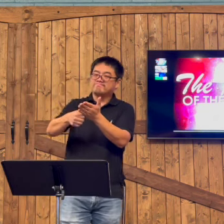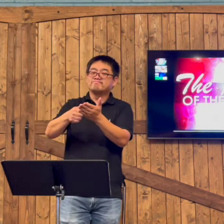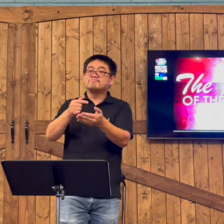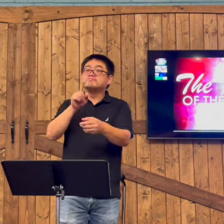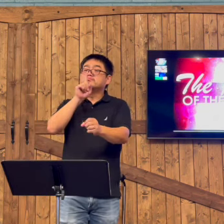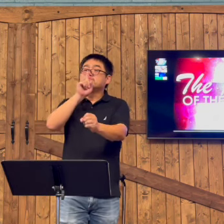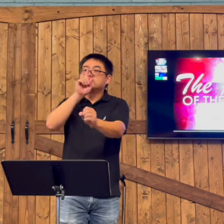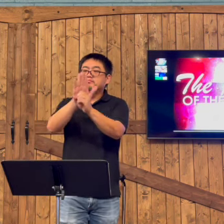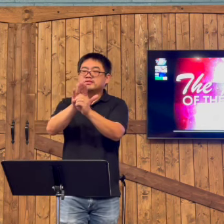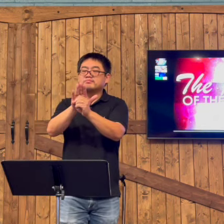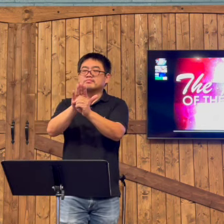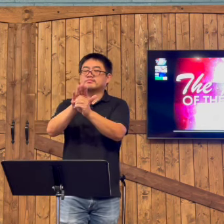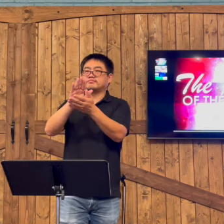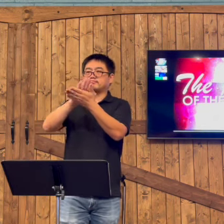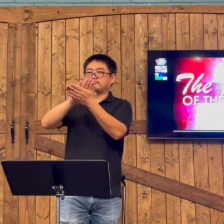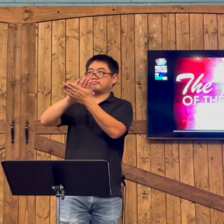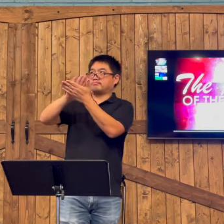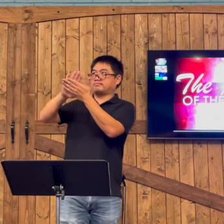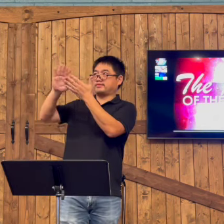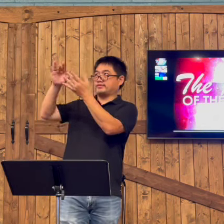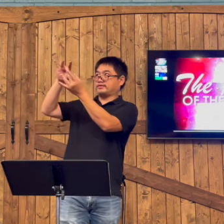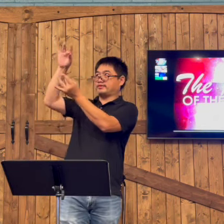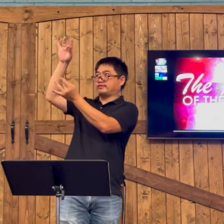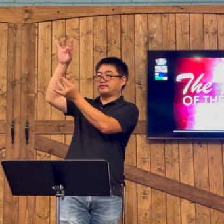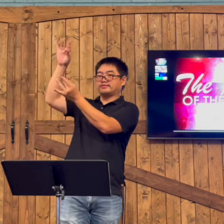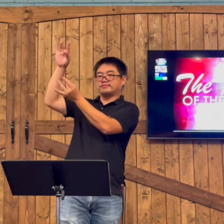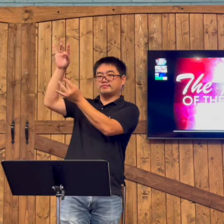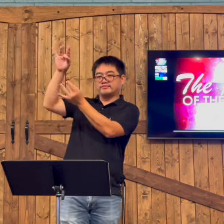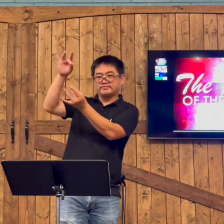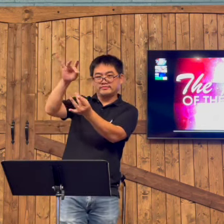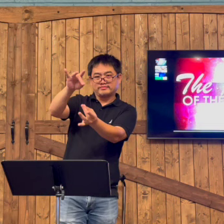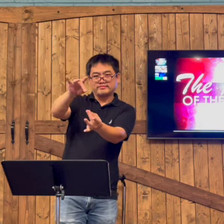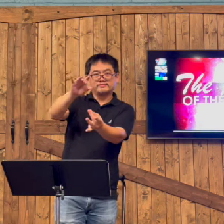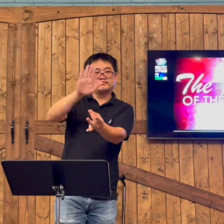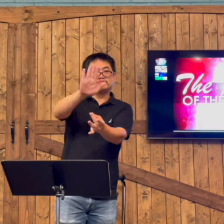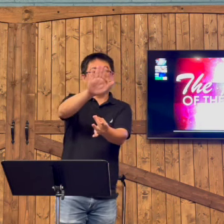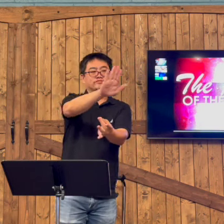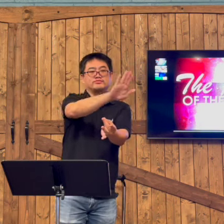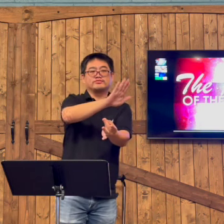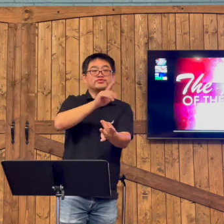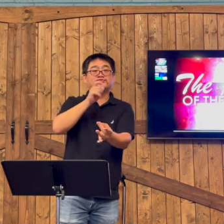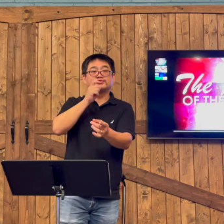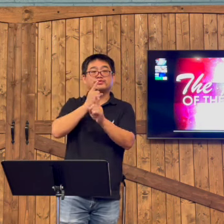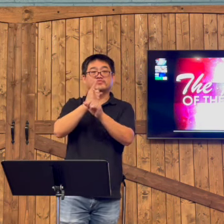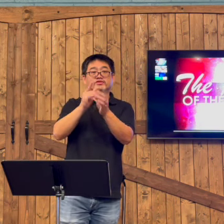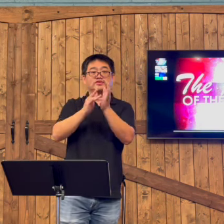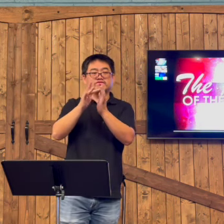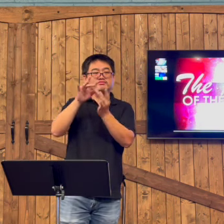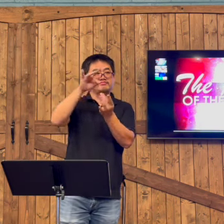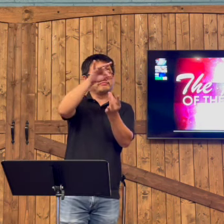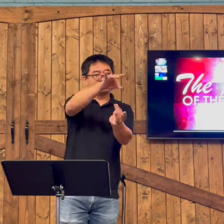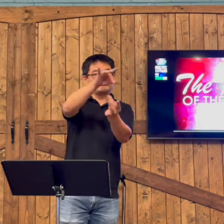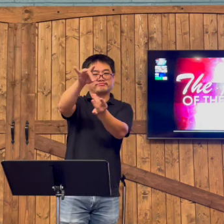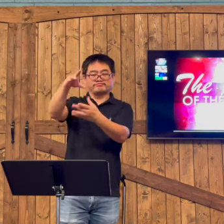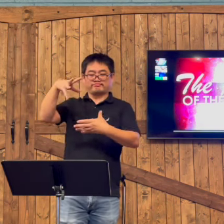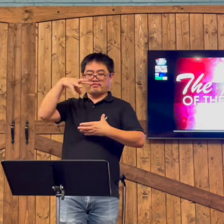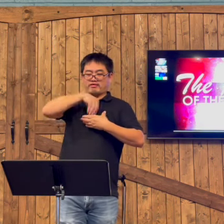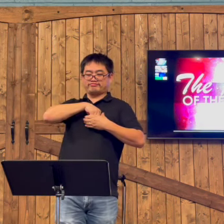The Bible emphasizes God's promise of the Holy Spirit. That Jesus will send the Holy Spirit to each